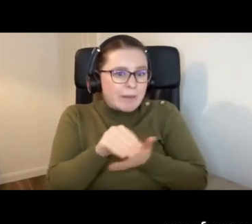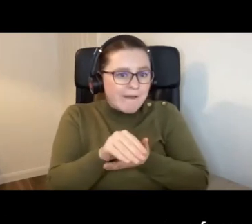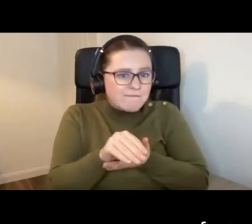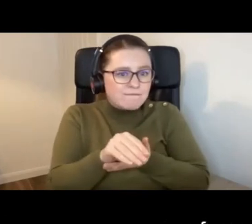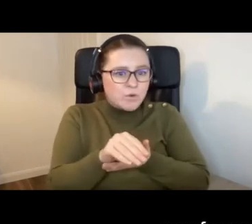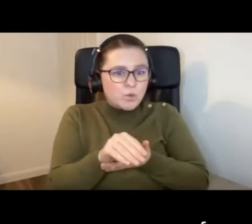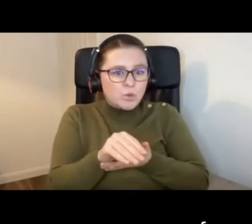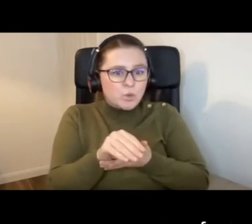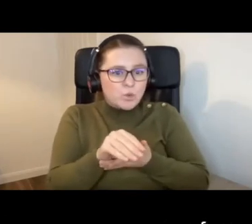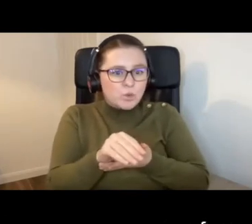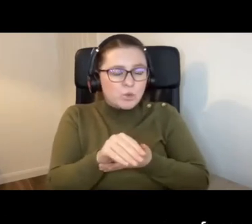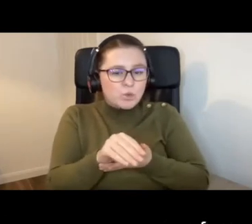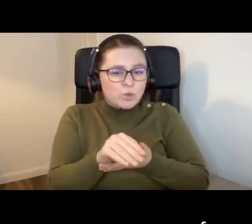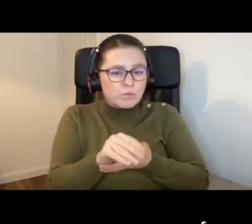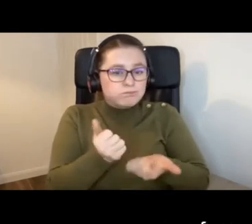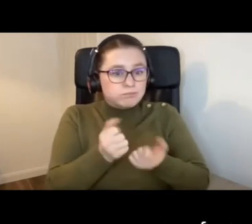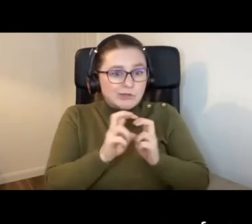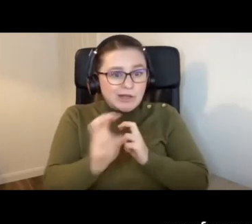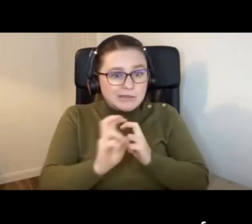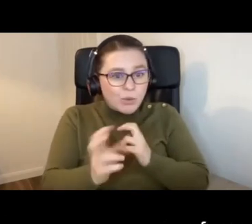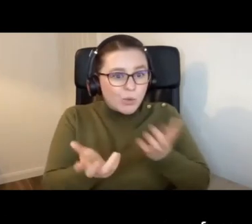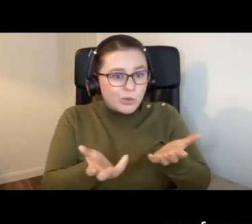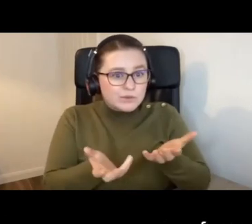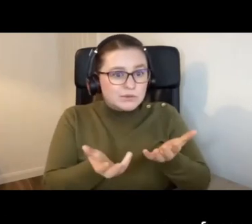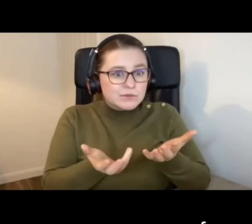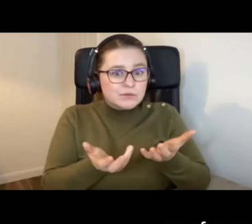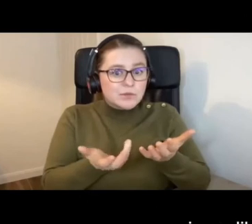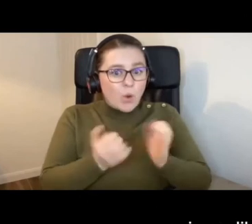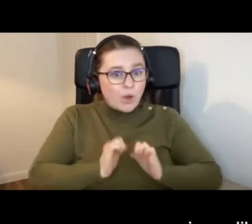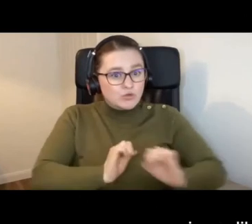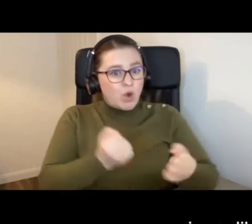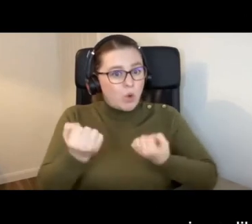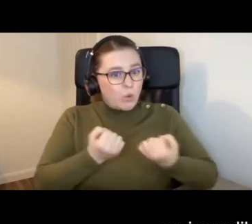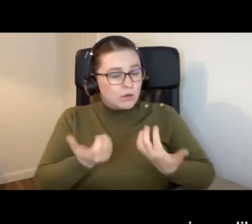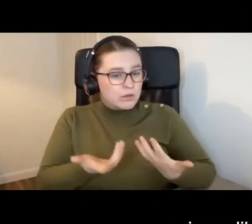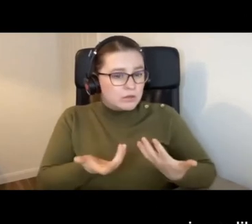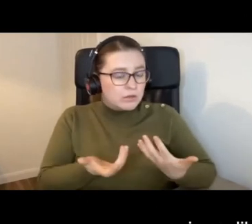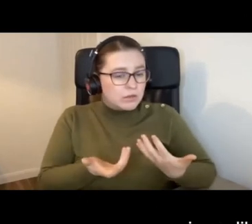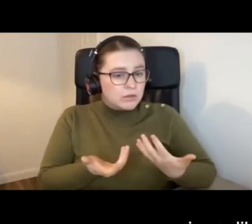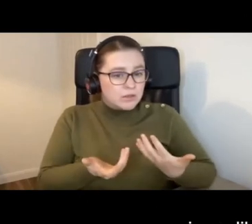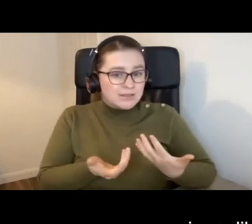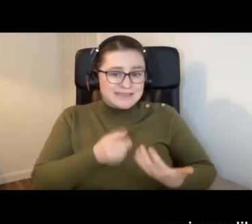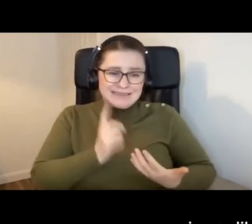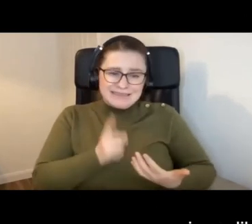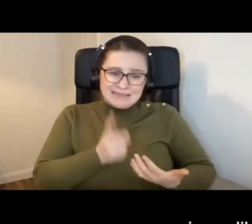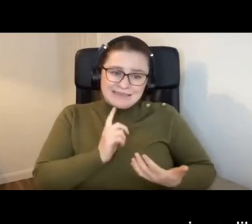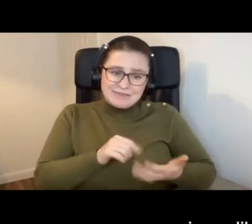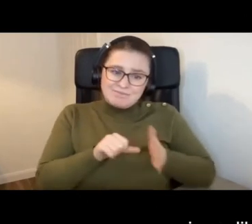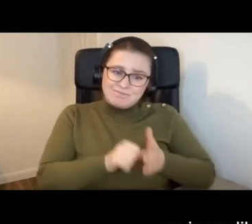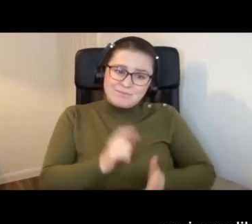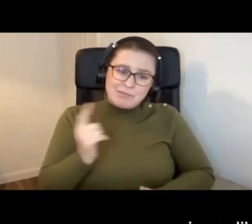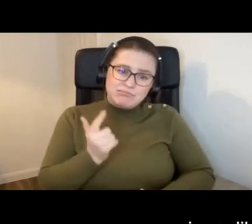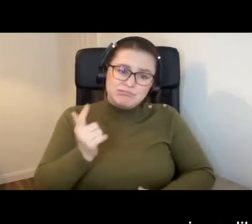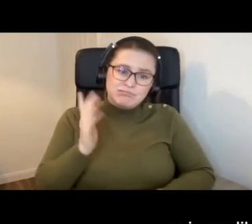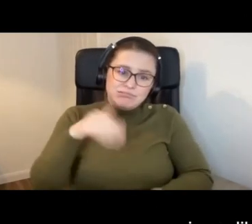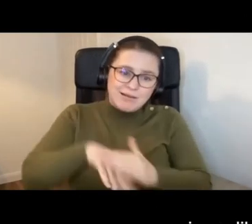good transport or your own transport, it is an incredible journey to